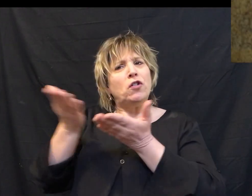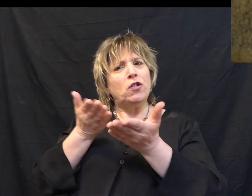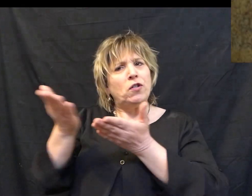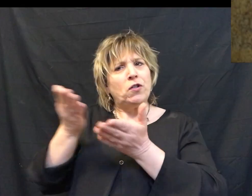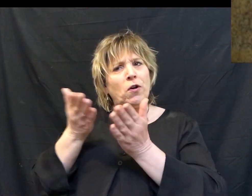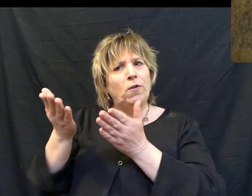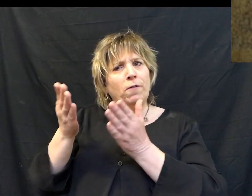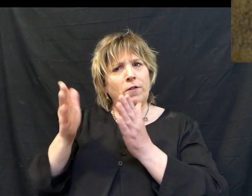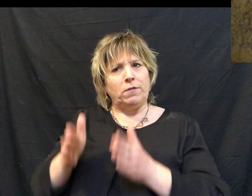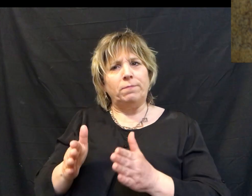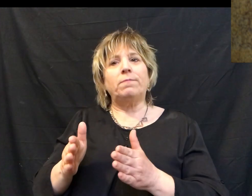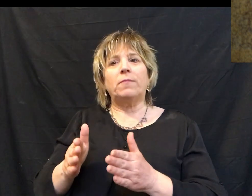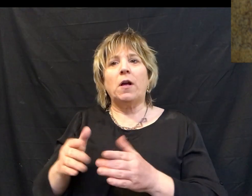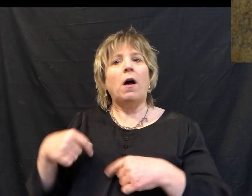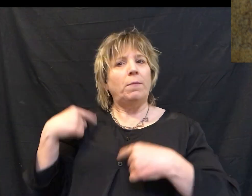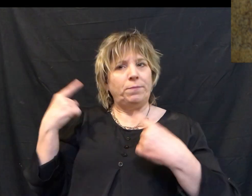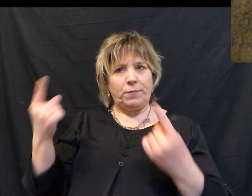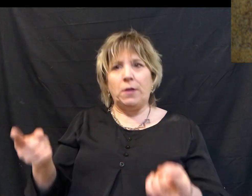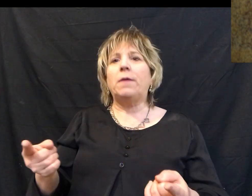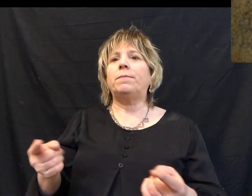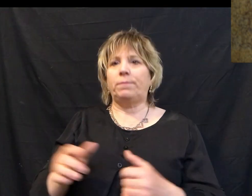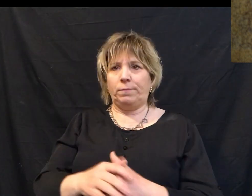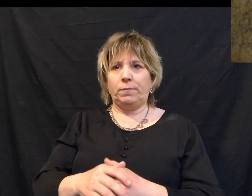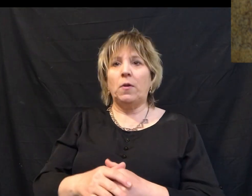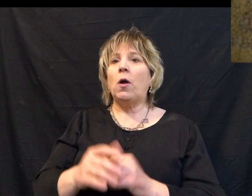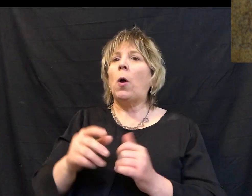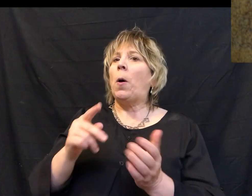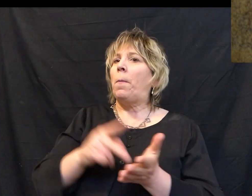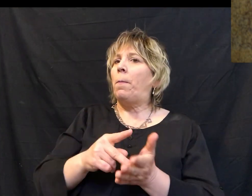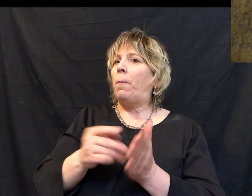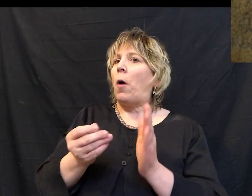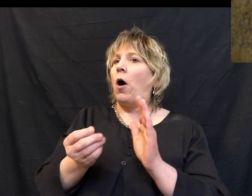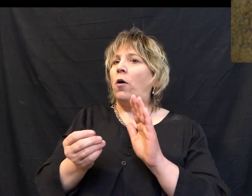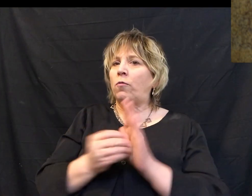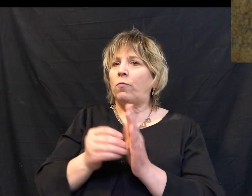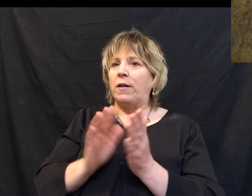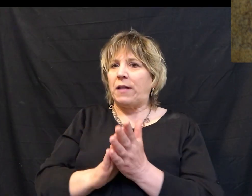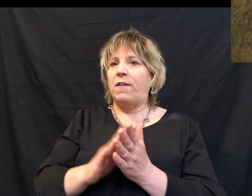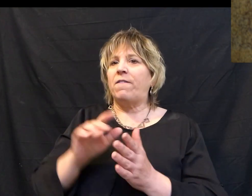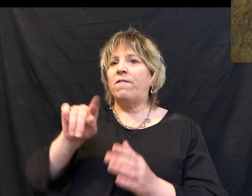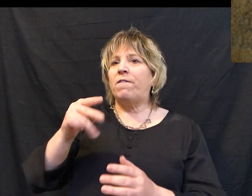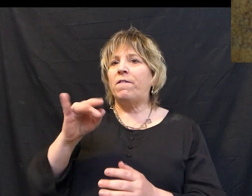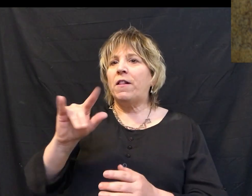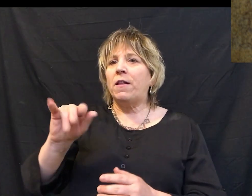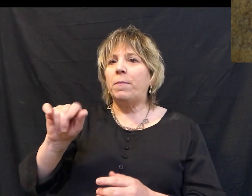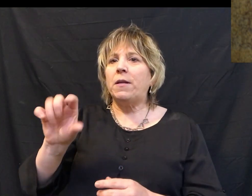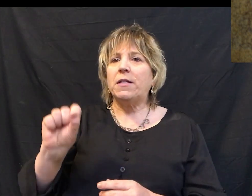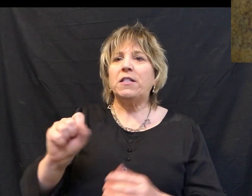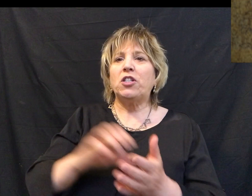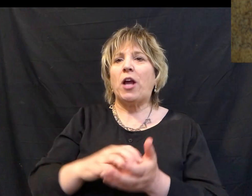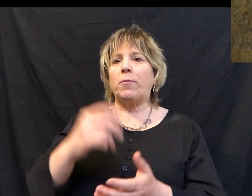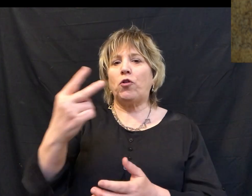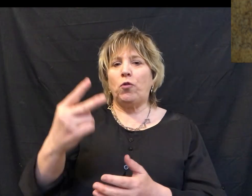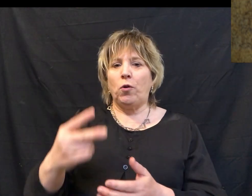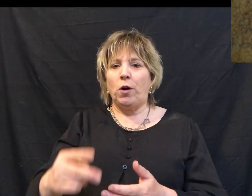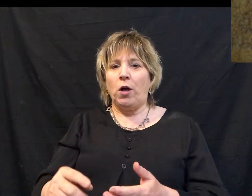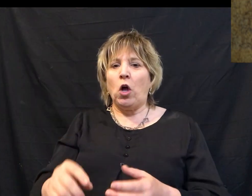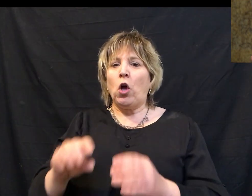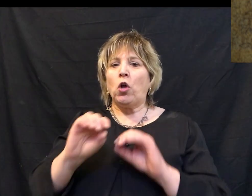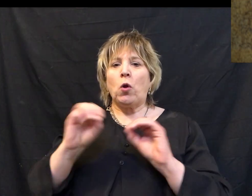servanthood that we have ever seen in the history of humanity. Paul writes about this in Philippians 2. He said that Christ made himself